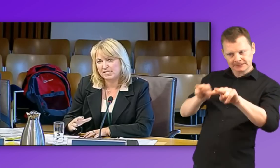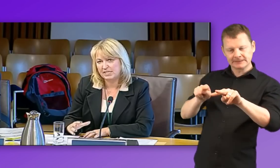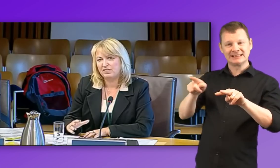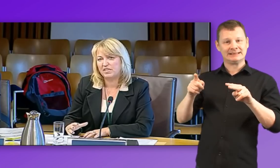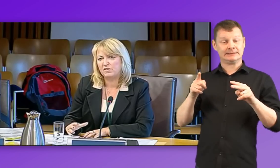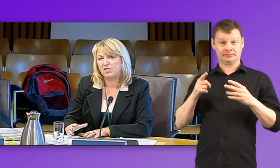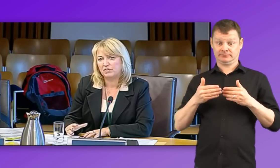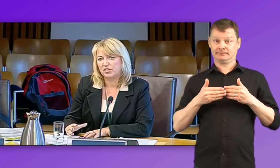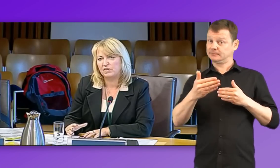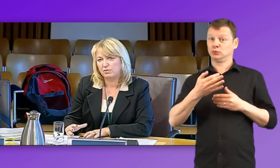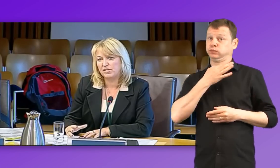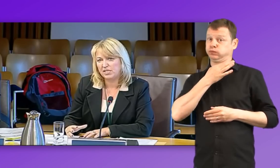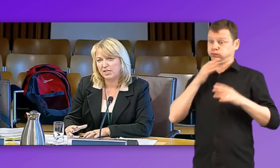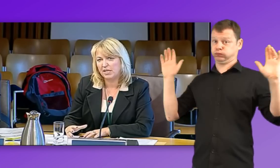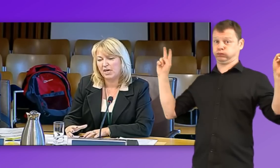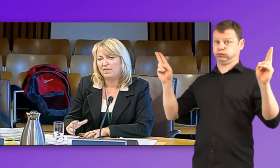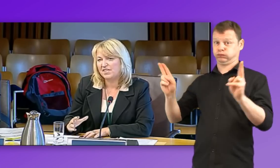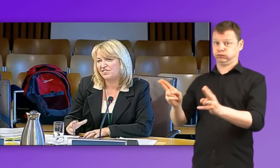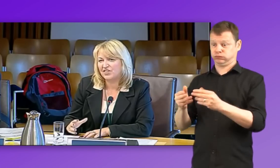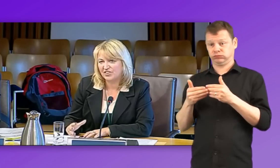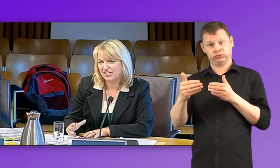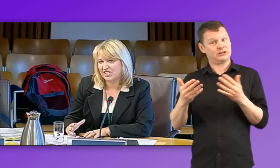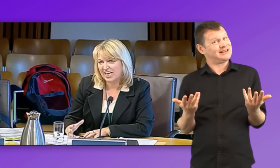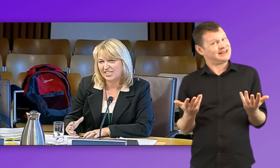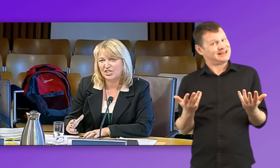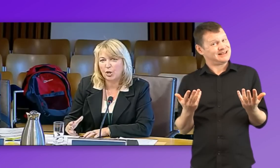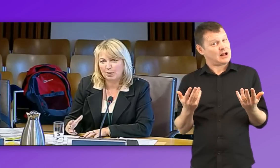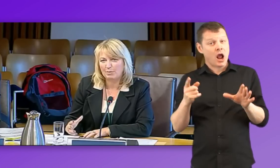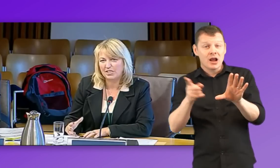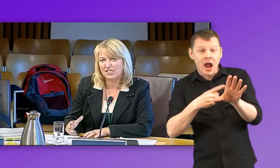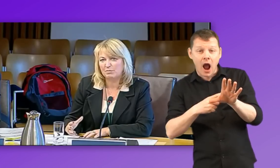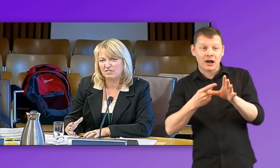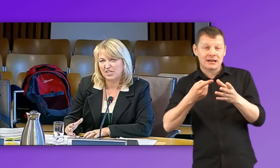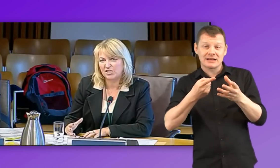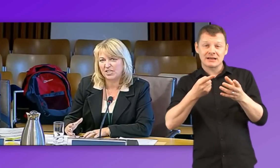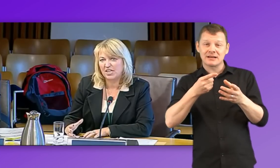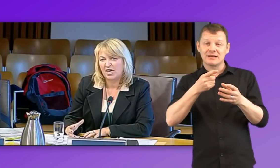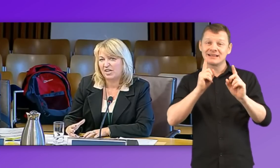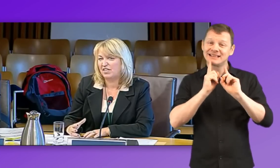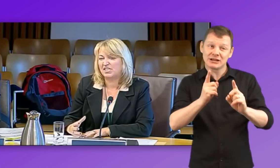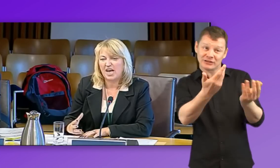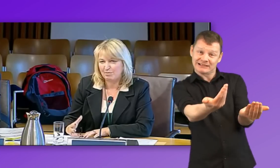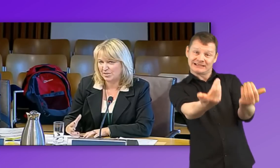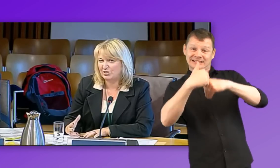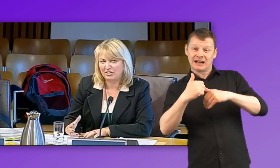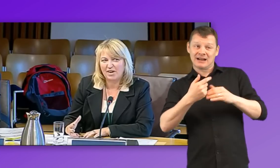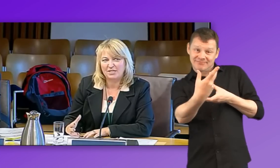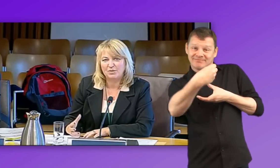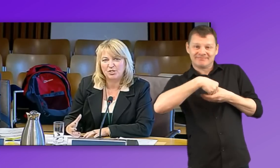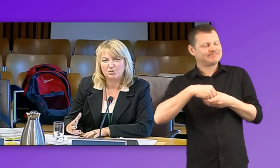significant reduction that we're seeing and the difficulties in getting young people into the profession. I think it's absolutely right that we should